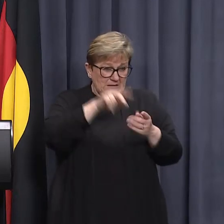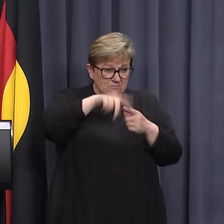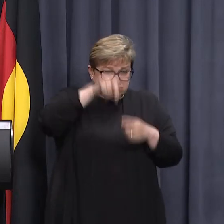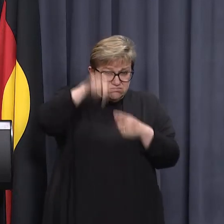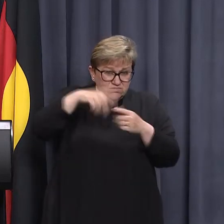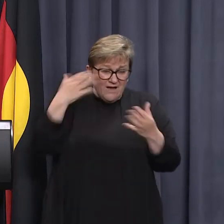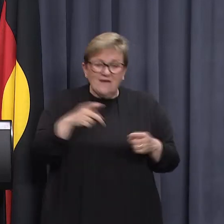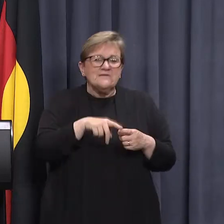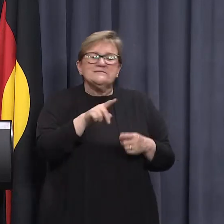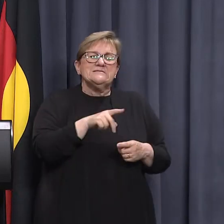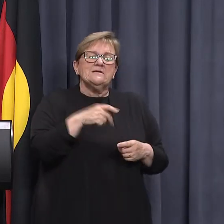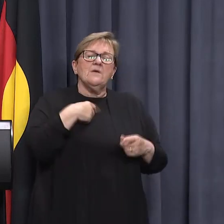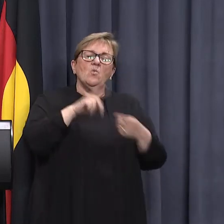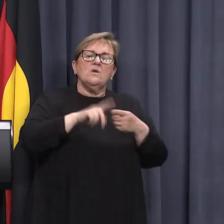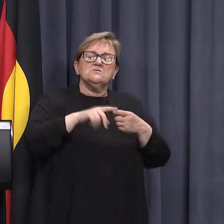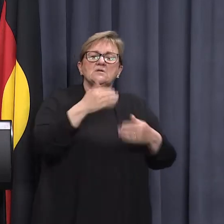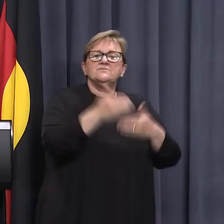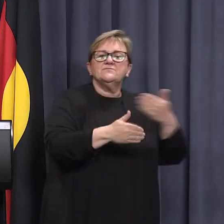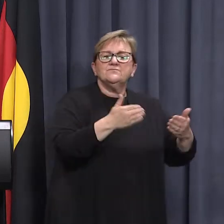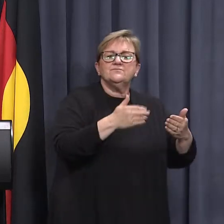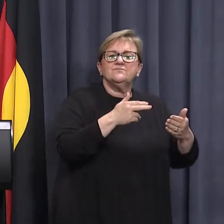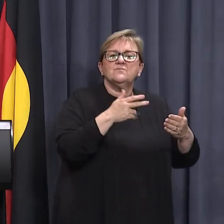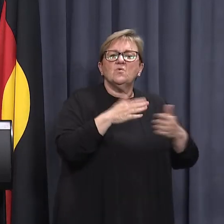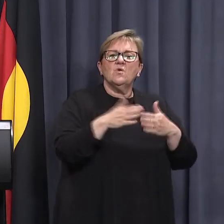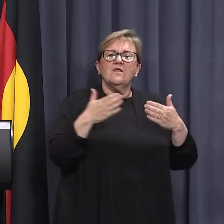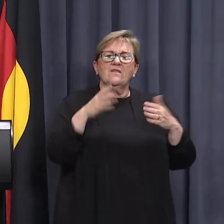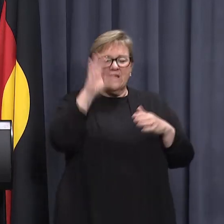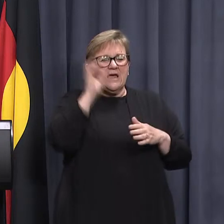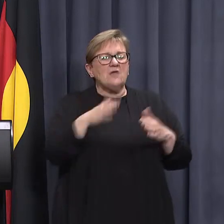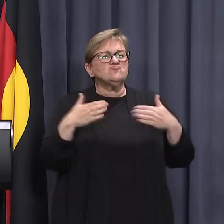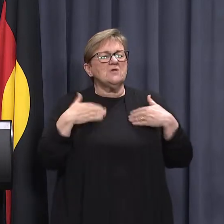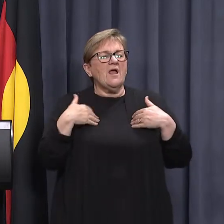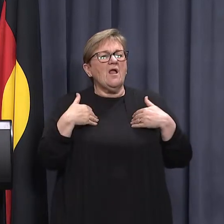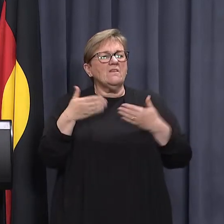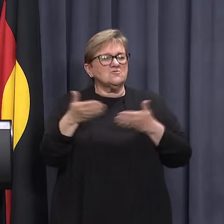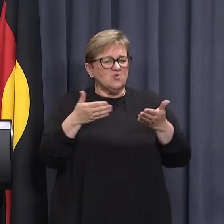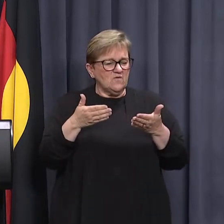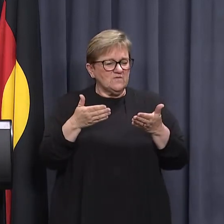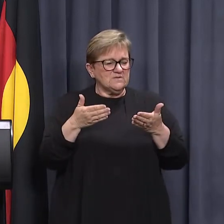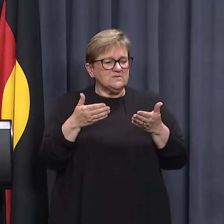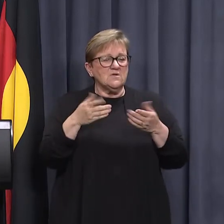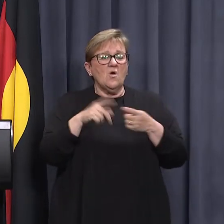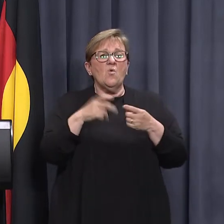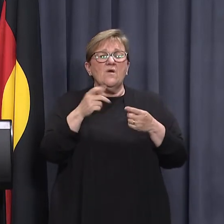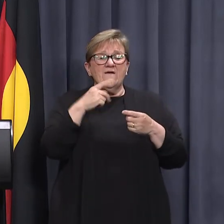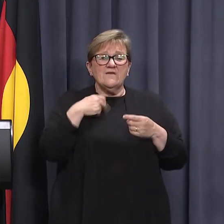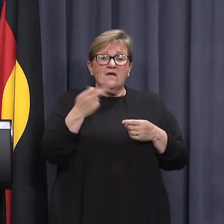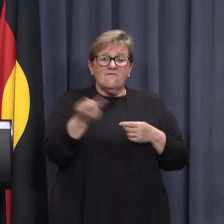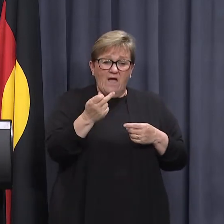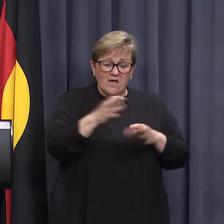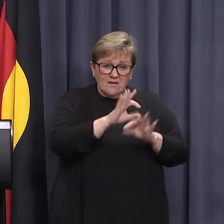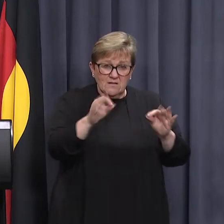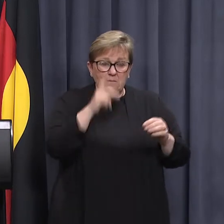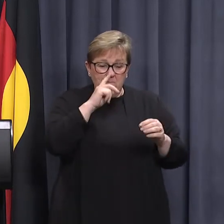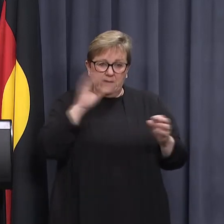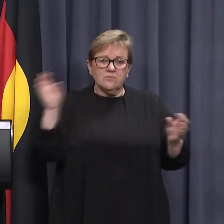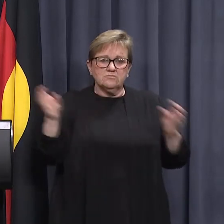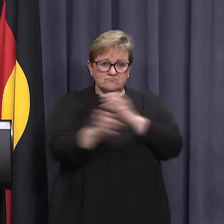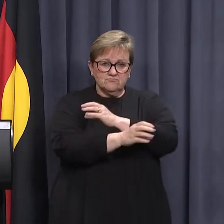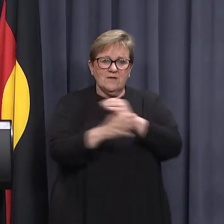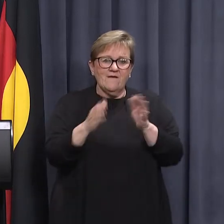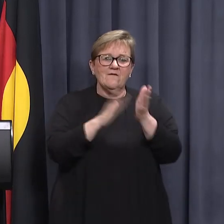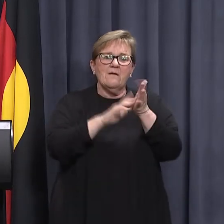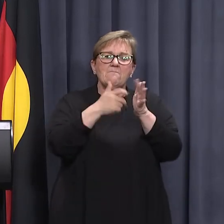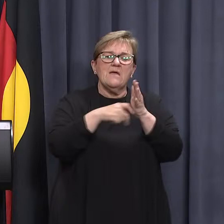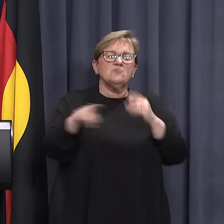But we continue to do that through the country health service. We do fill vacant positions in those services with